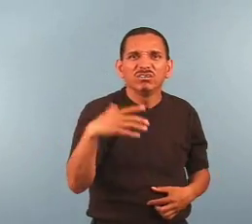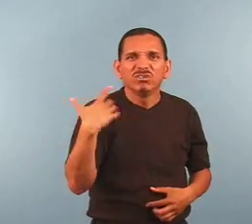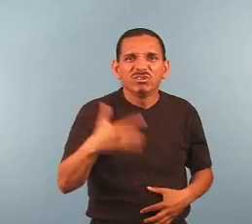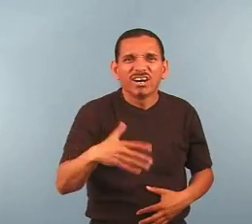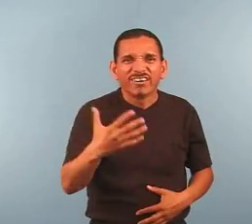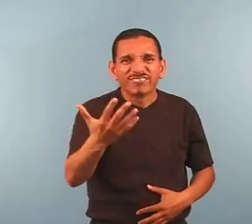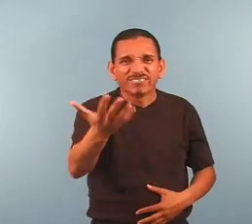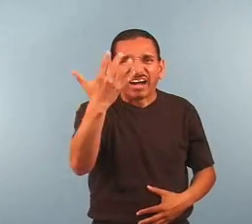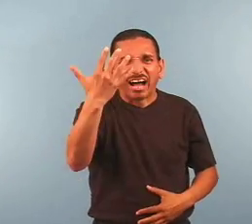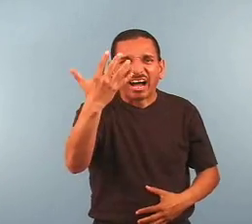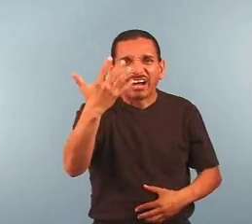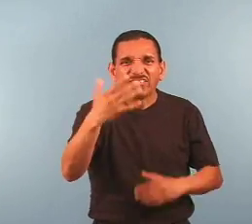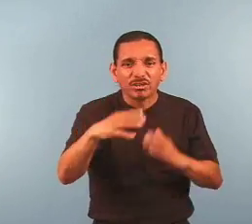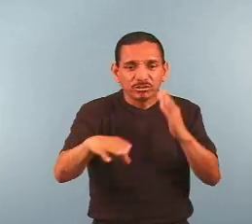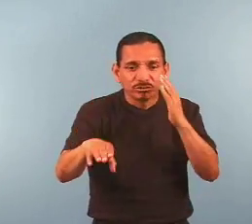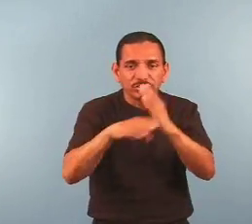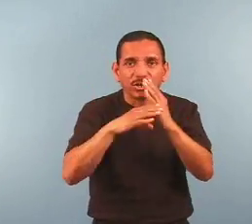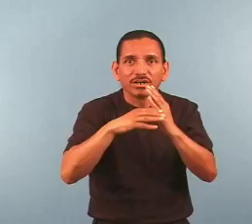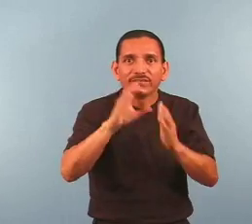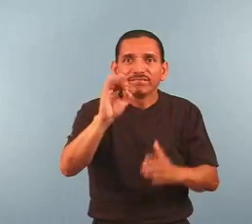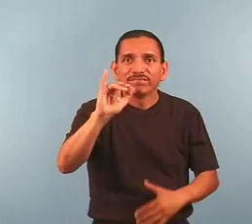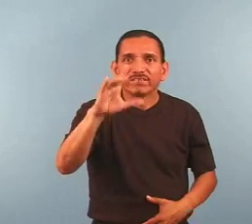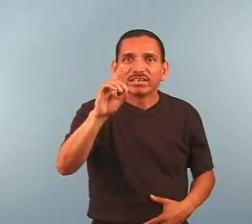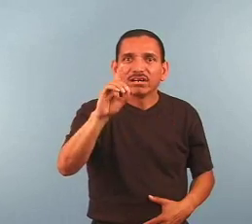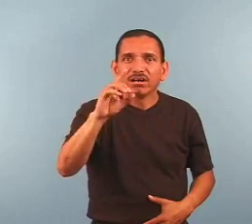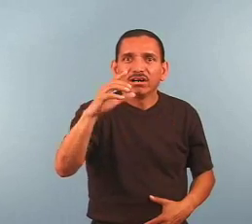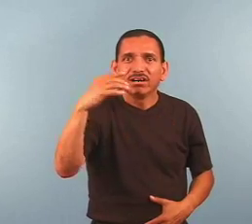5 soccer fields 5